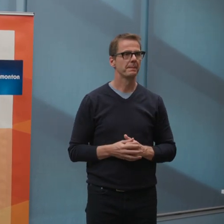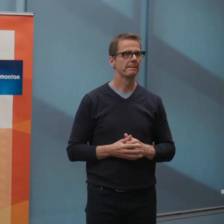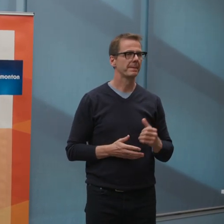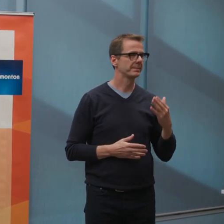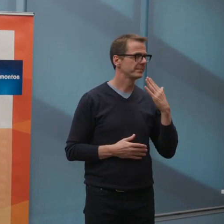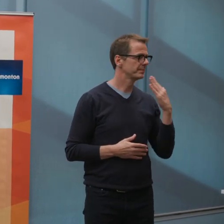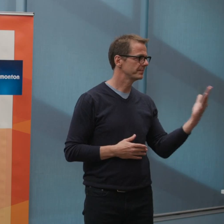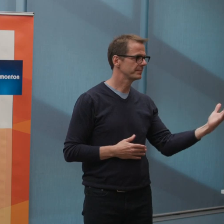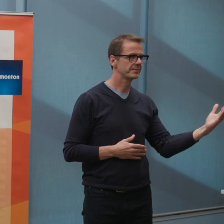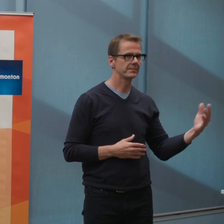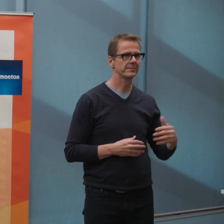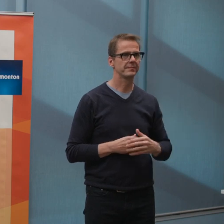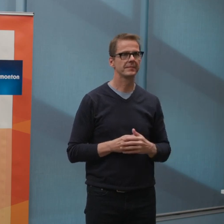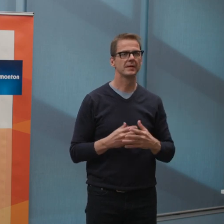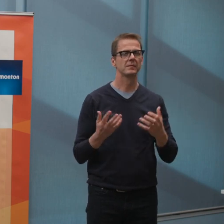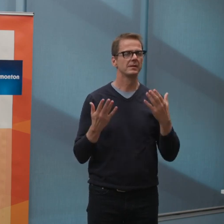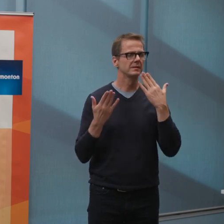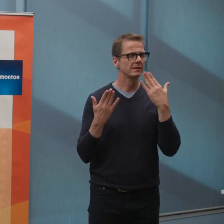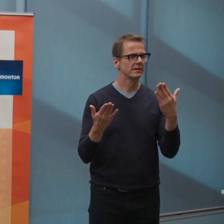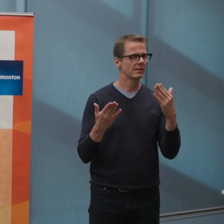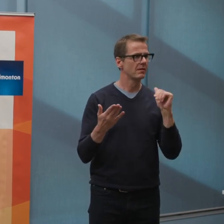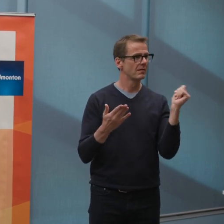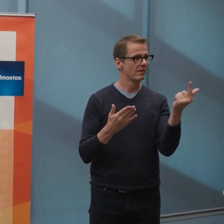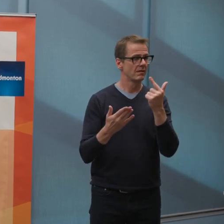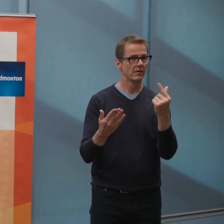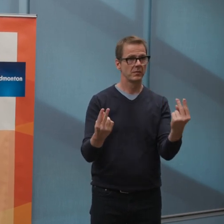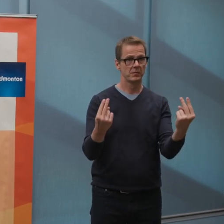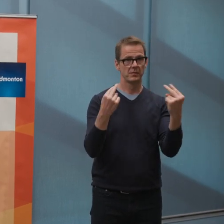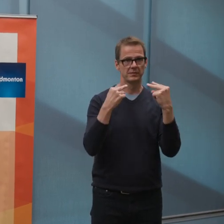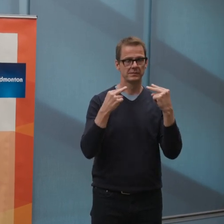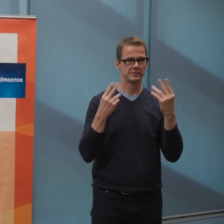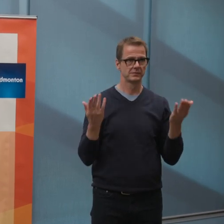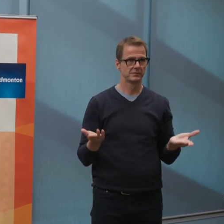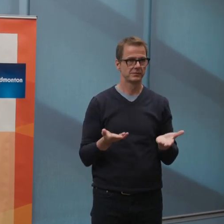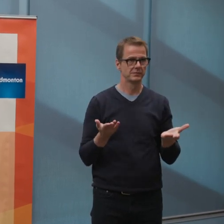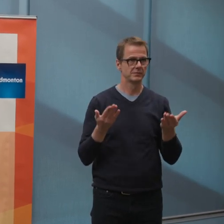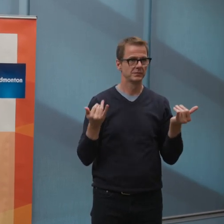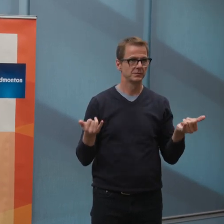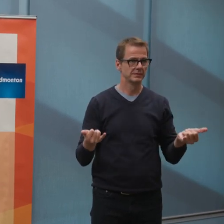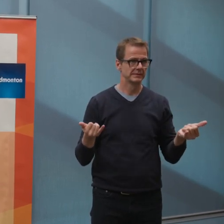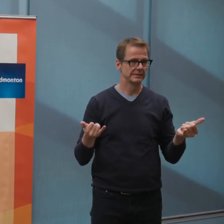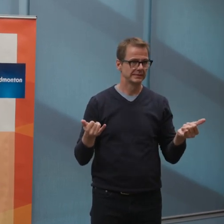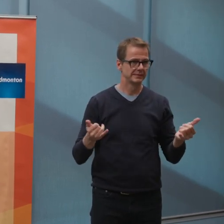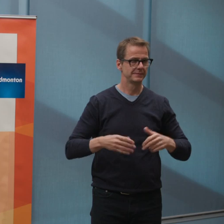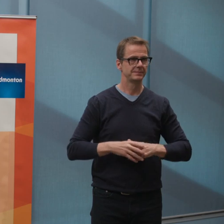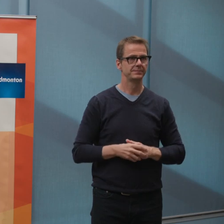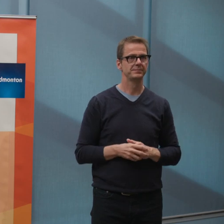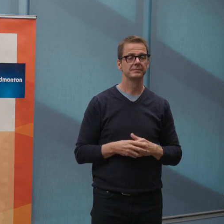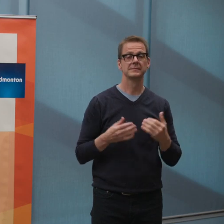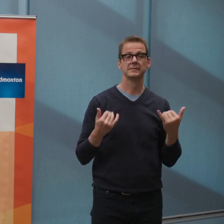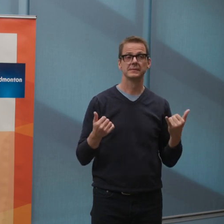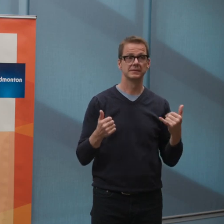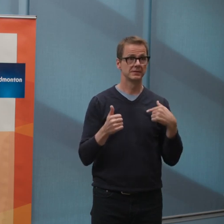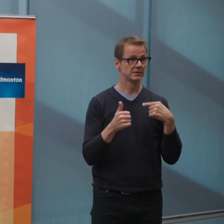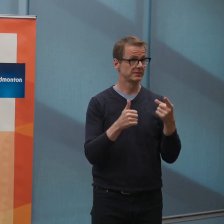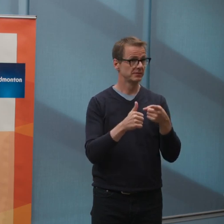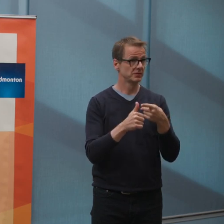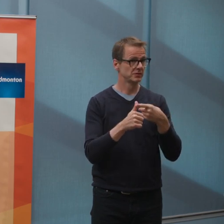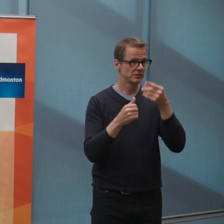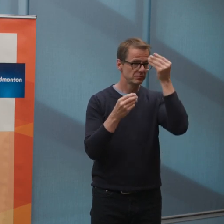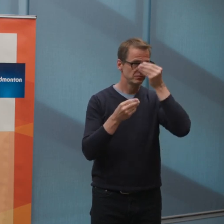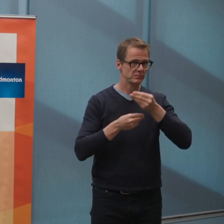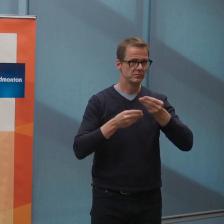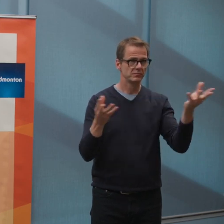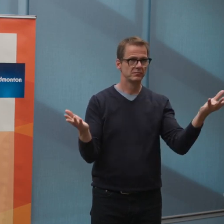begin by telling everyone how proud I am of the people of Edmonton and the staff at the City of Edmonton.